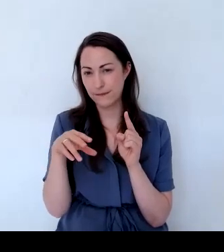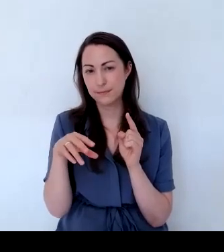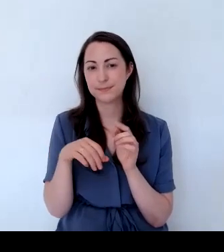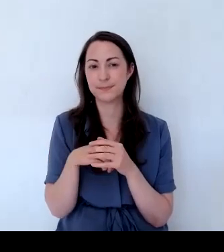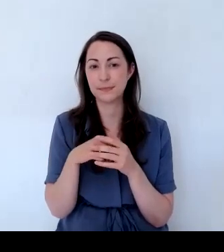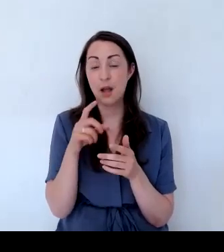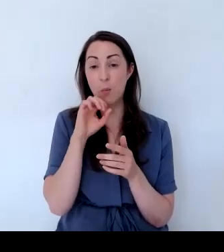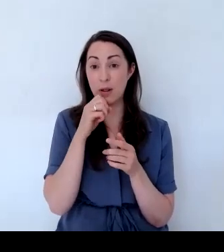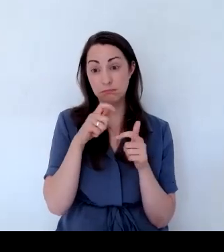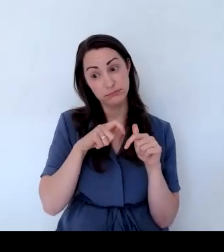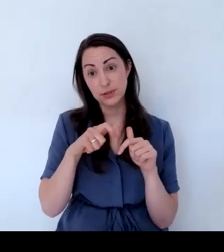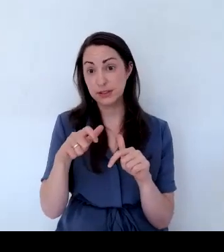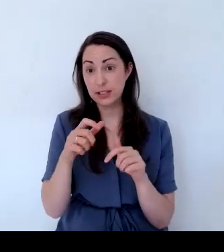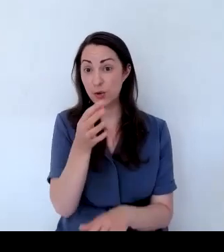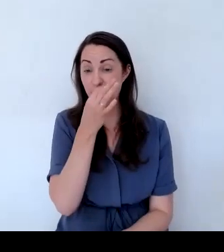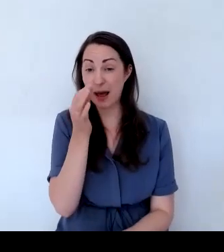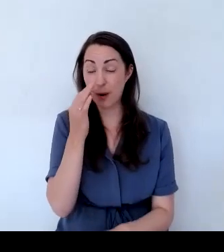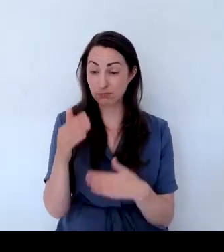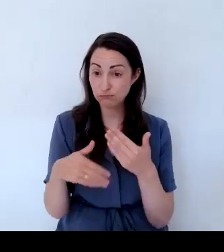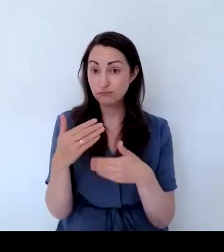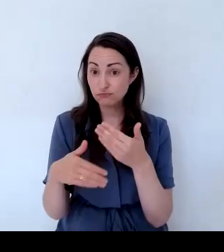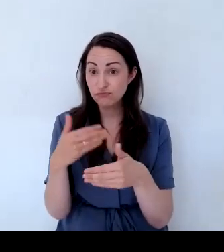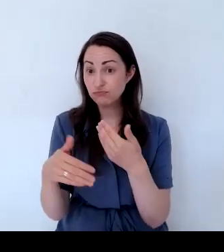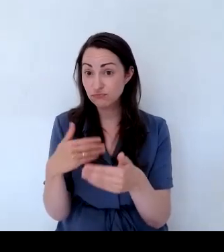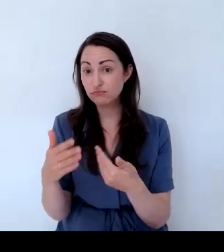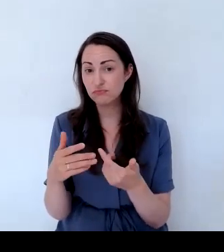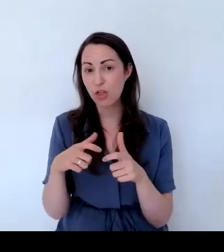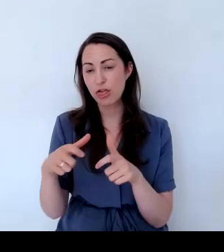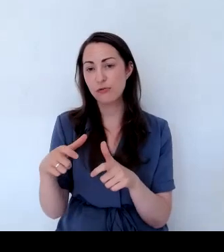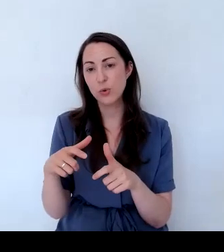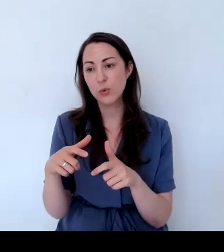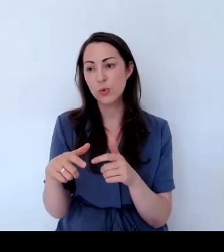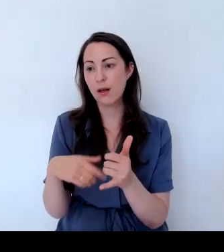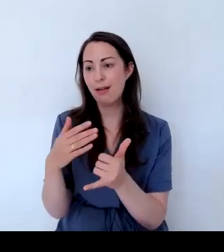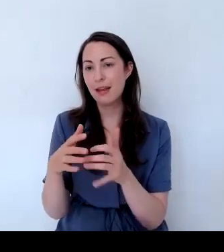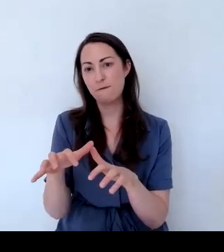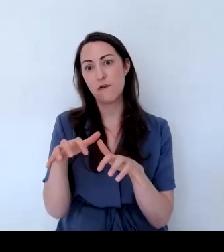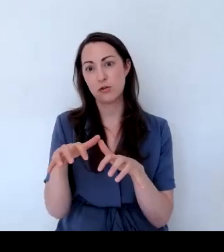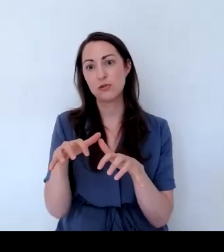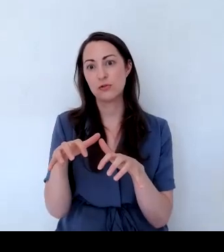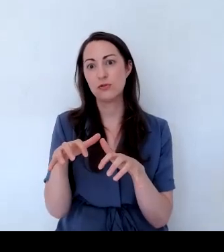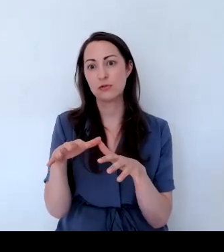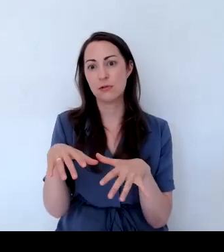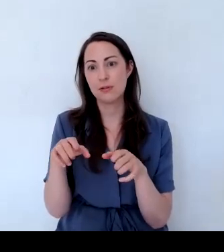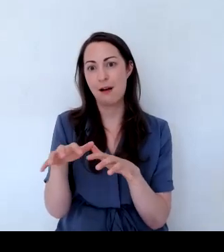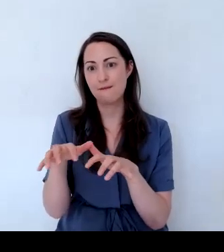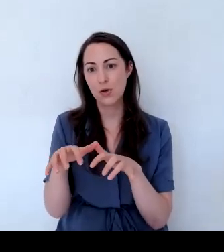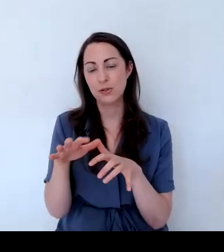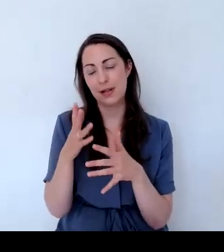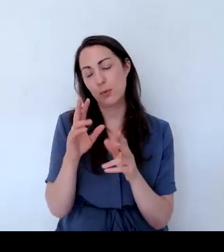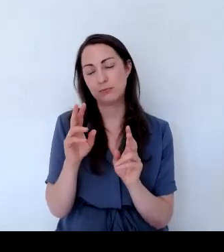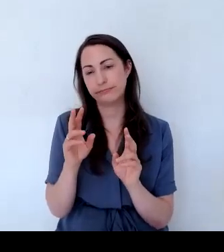the first frost. And they're nice in a mixed display like this. There's a few violas in the bottom there.